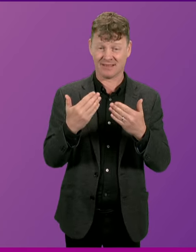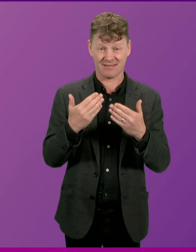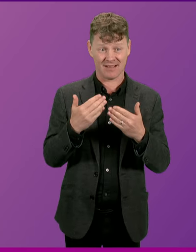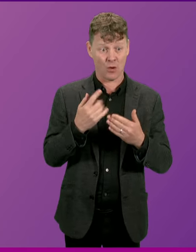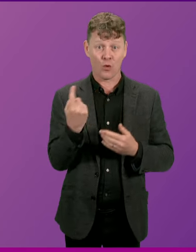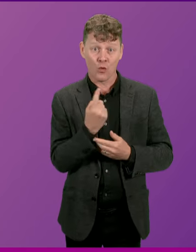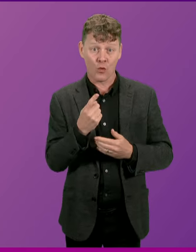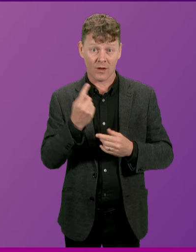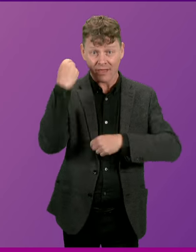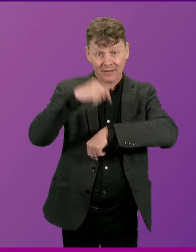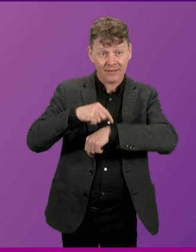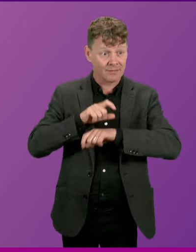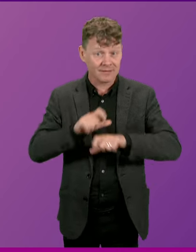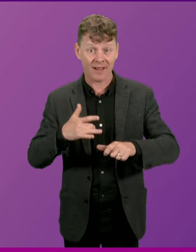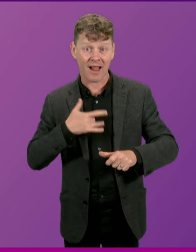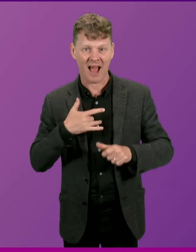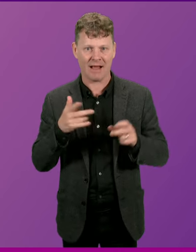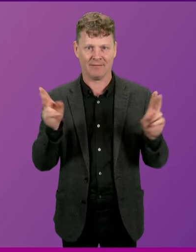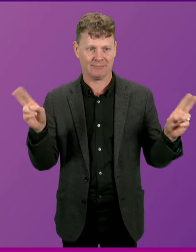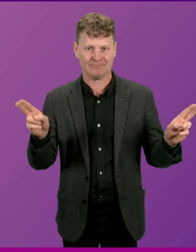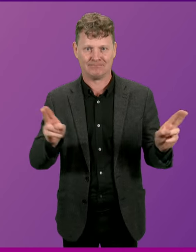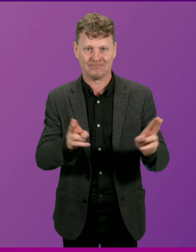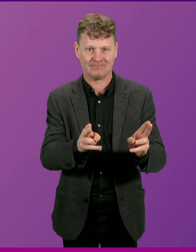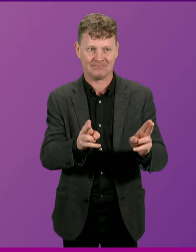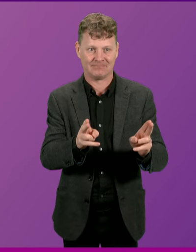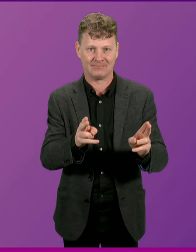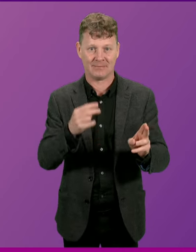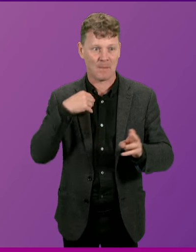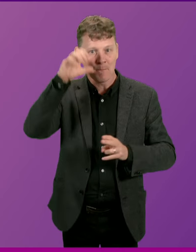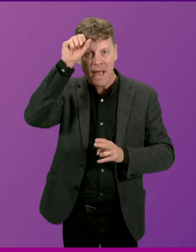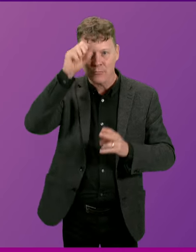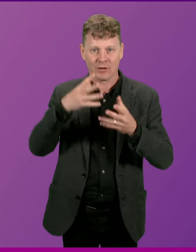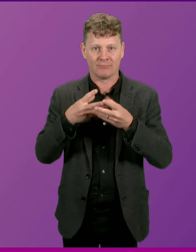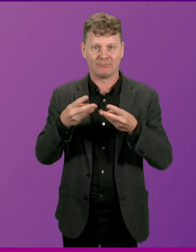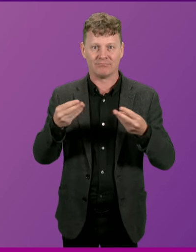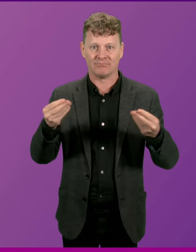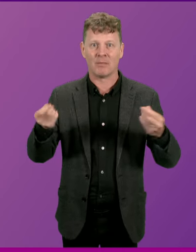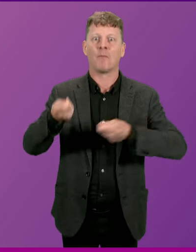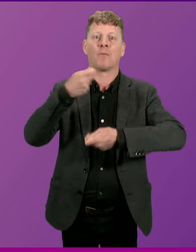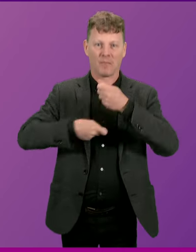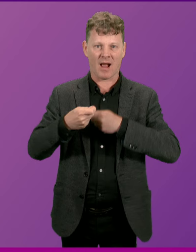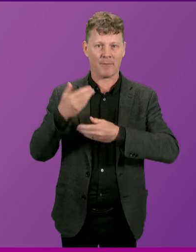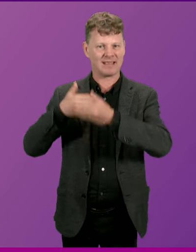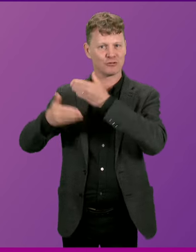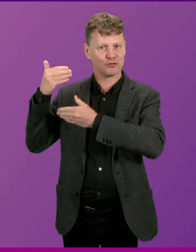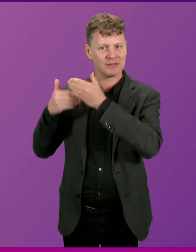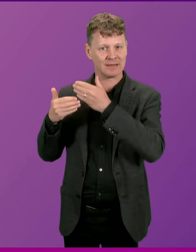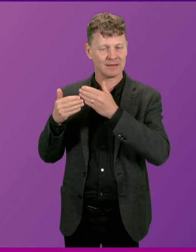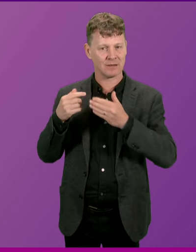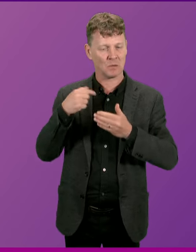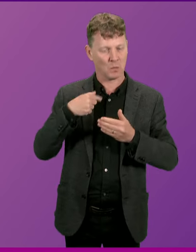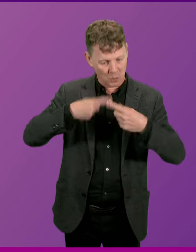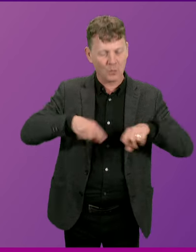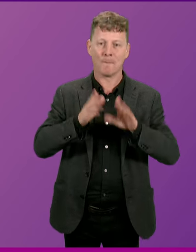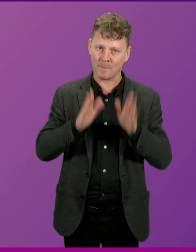fewer and the event passes from memory to history, our need to remember their heroism becomes ever more